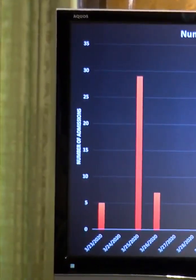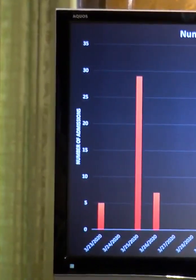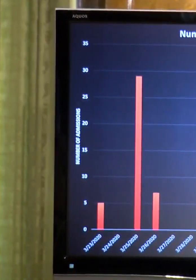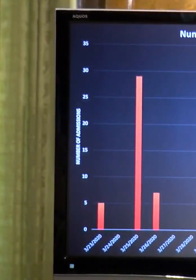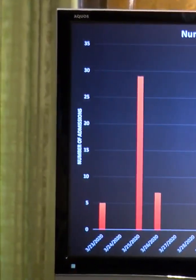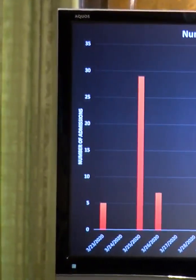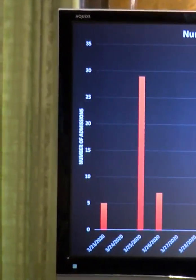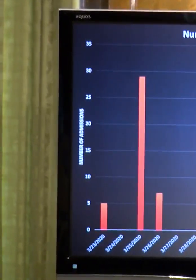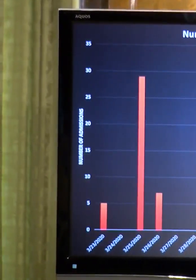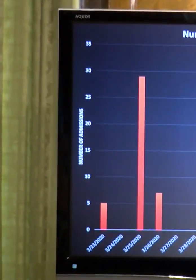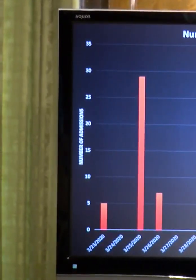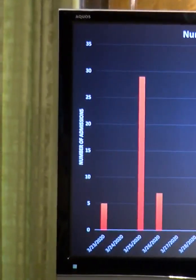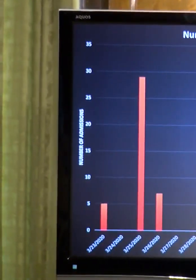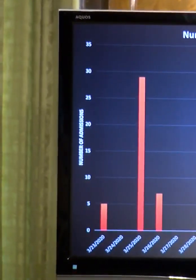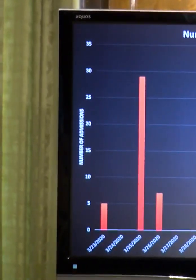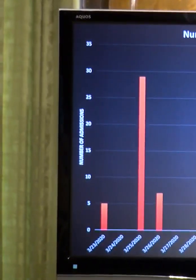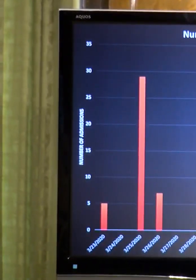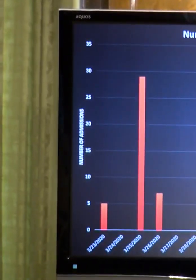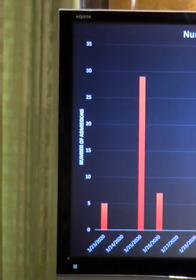-19 patients.